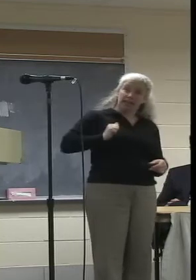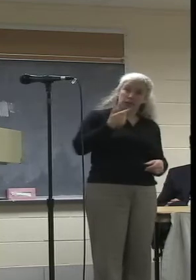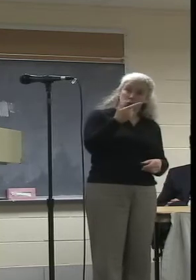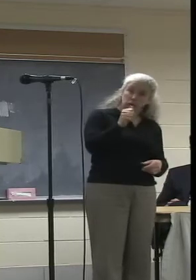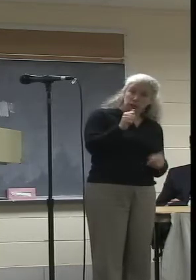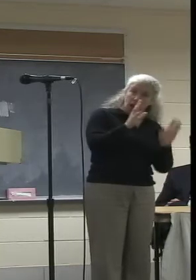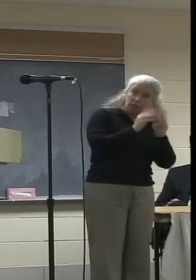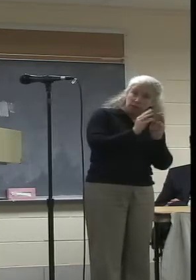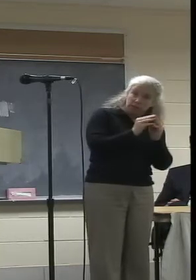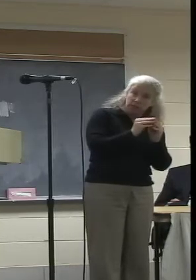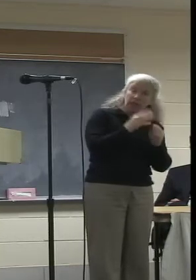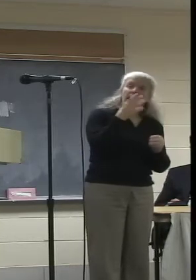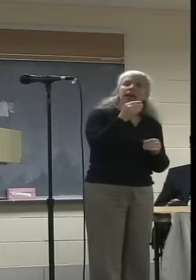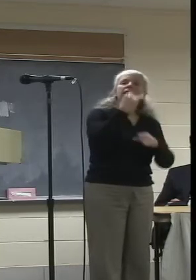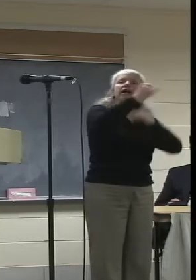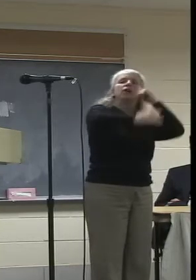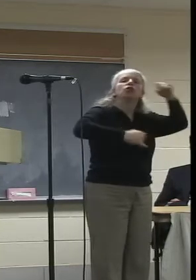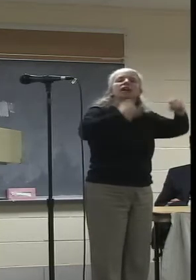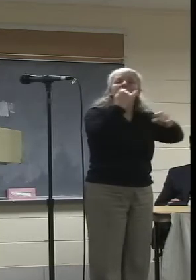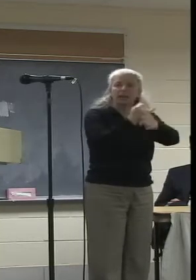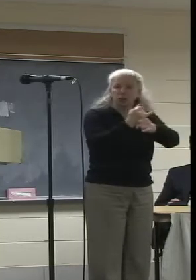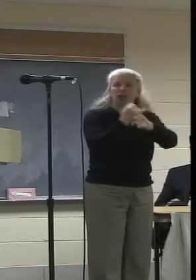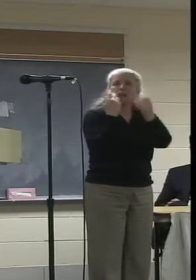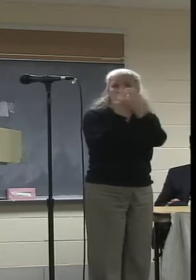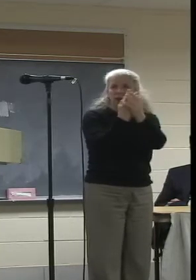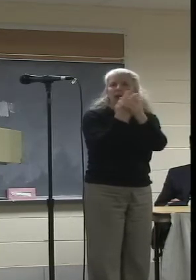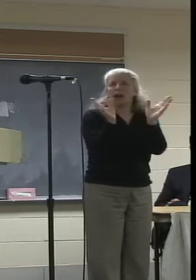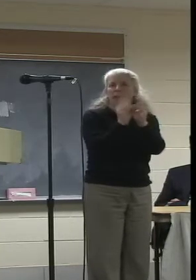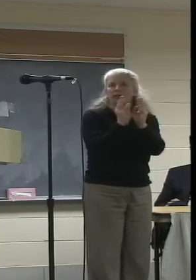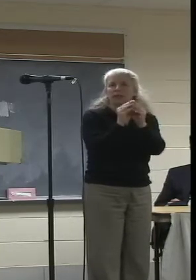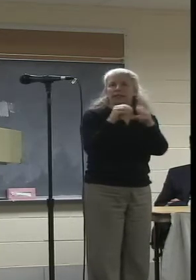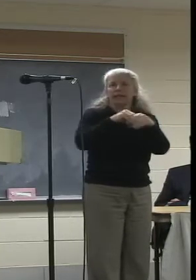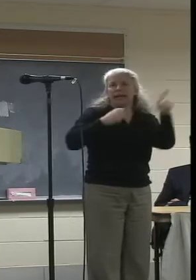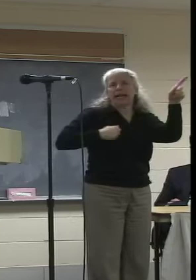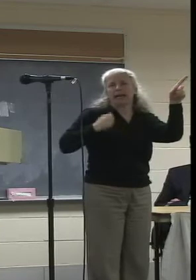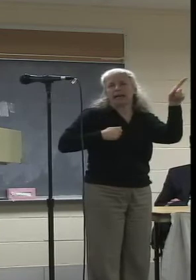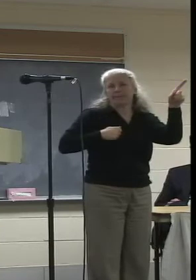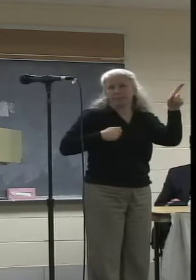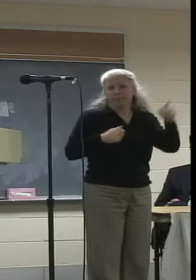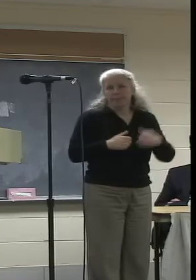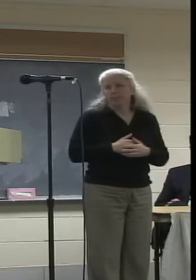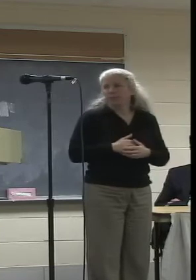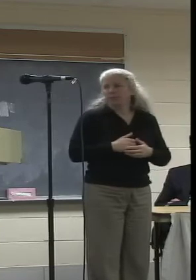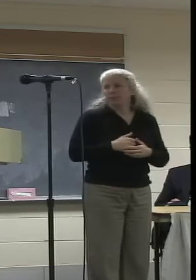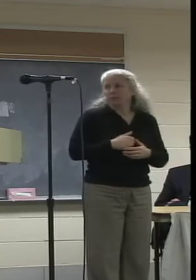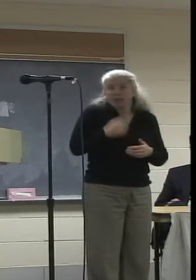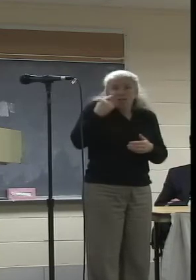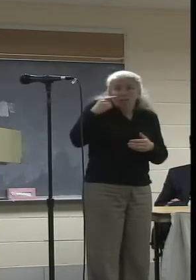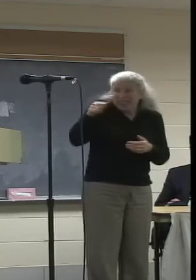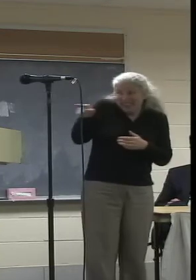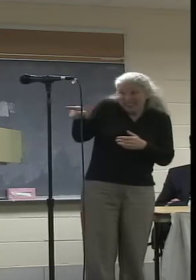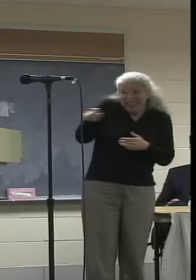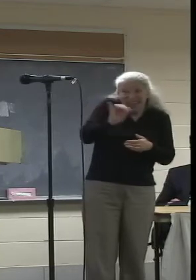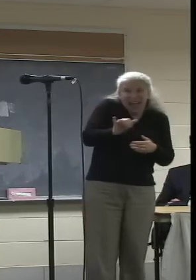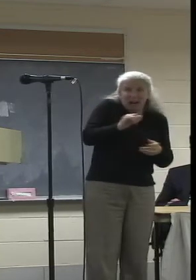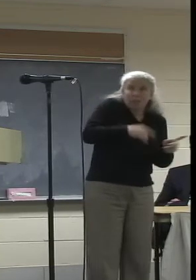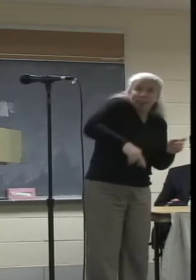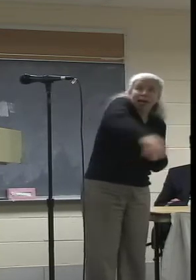correctional conference in Canada on this project. So